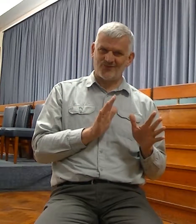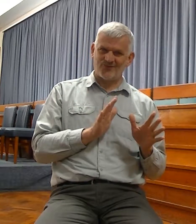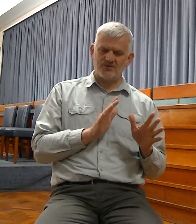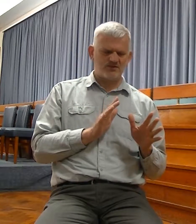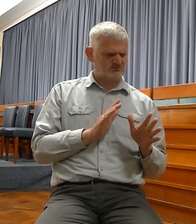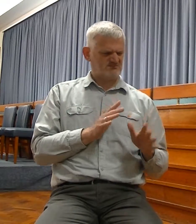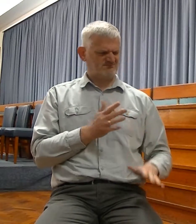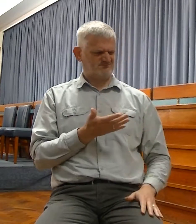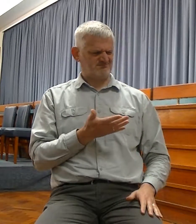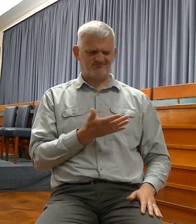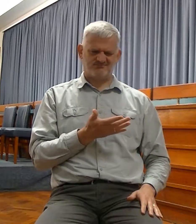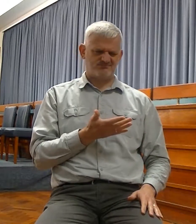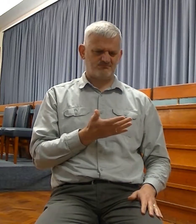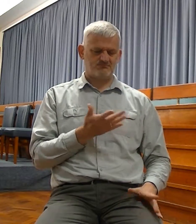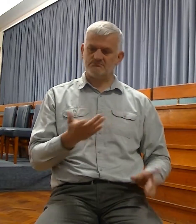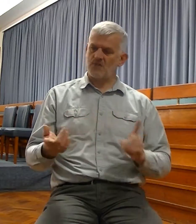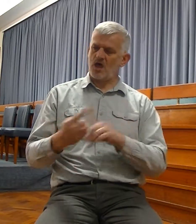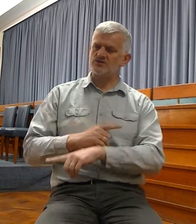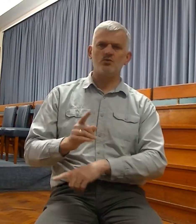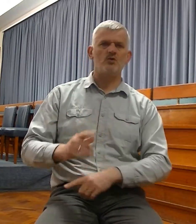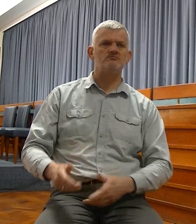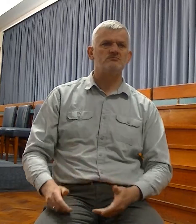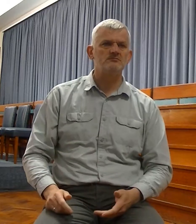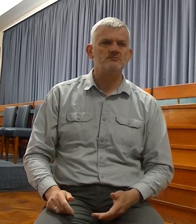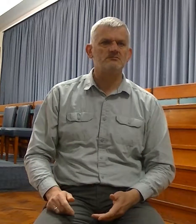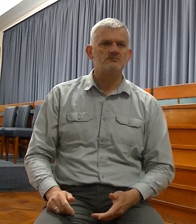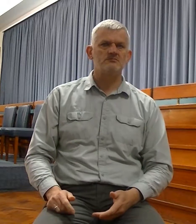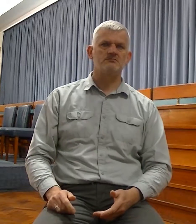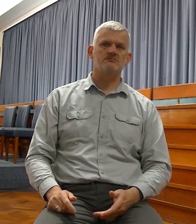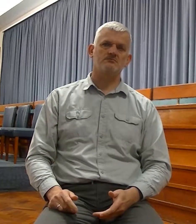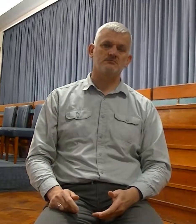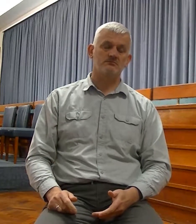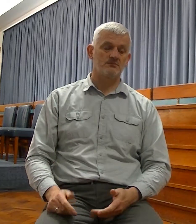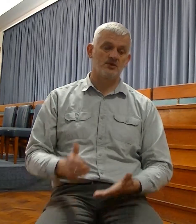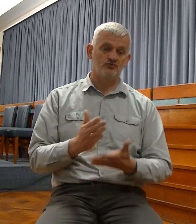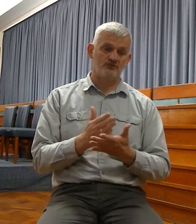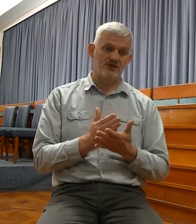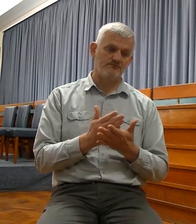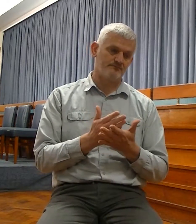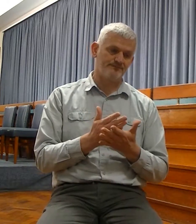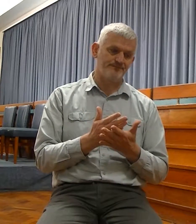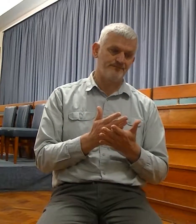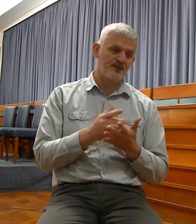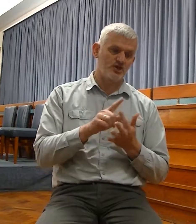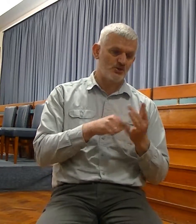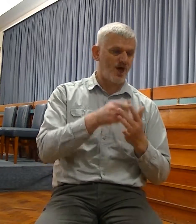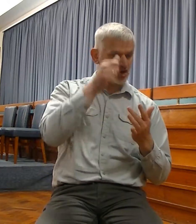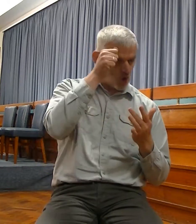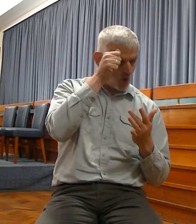because Jeremiah was clearly familiar with the prophecy of Isaiah so many years before him, He was